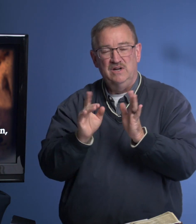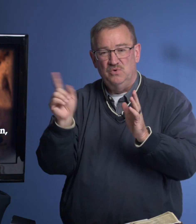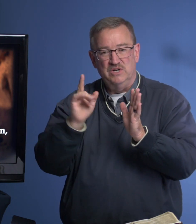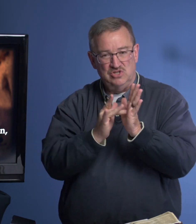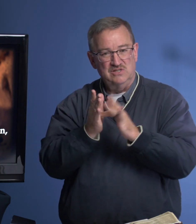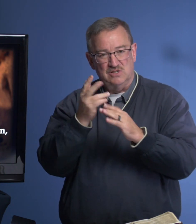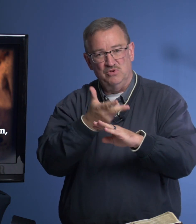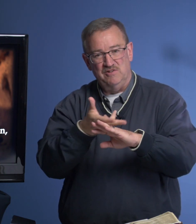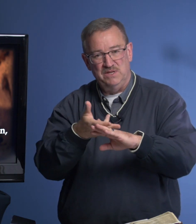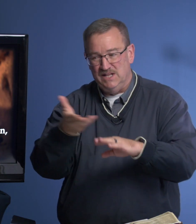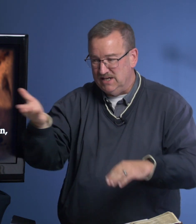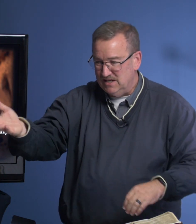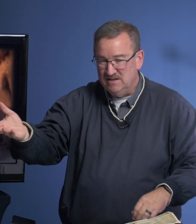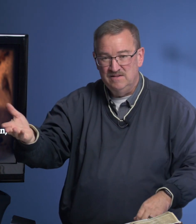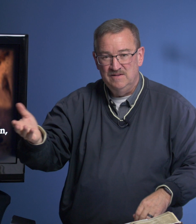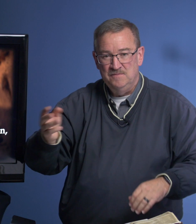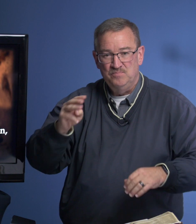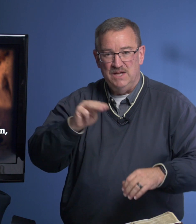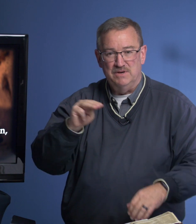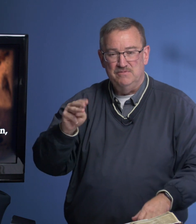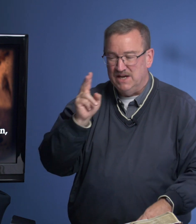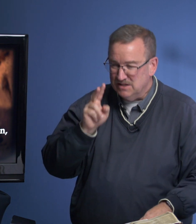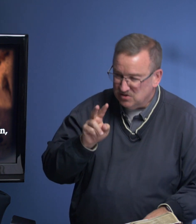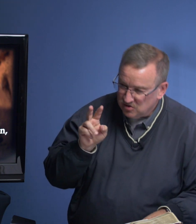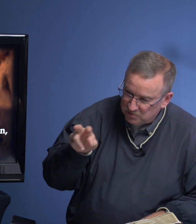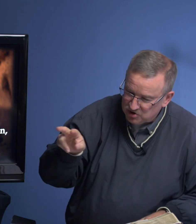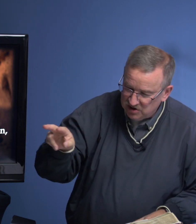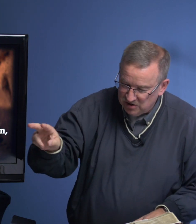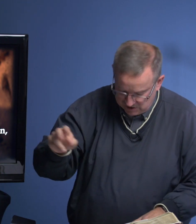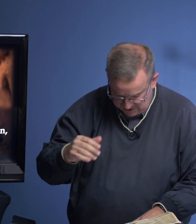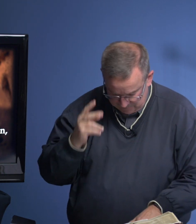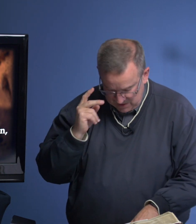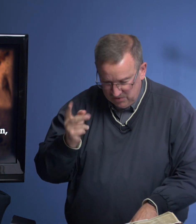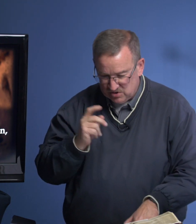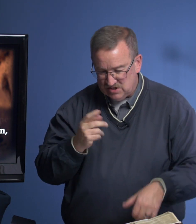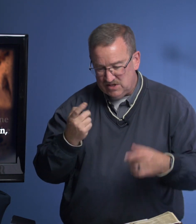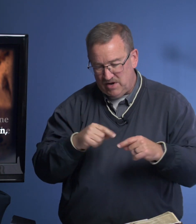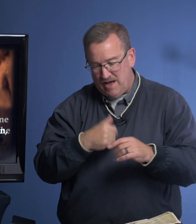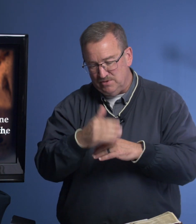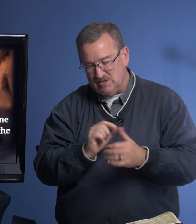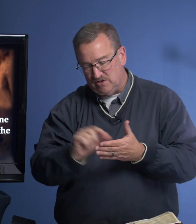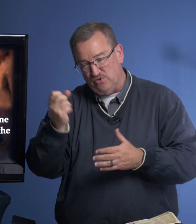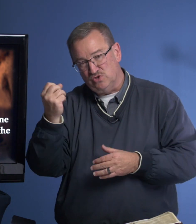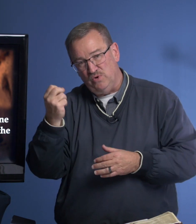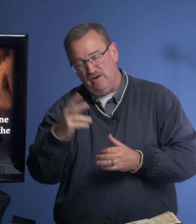Jesus would have been laid. And Mary Magdalene Stoop, and she looked in. I want you to see what happens next. Verse 12.